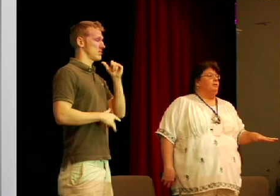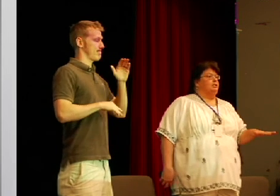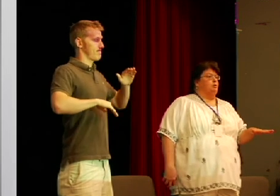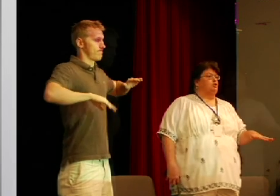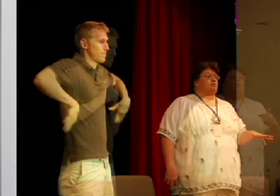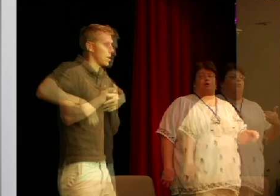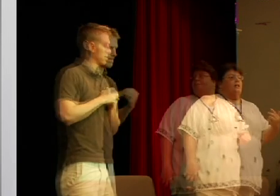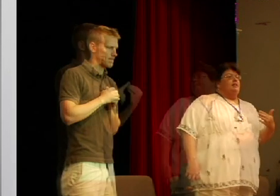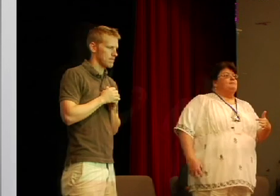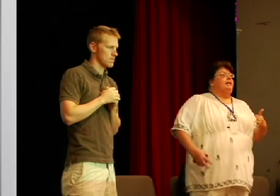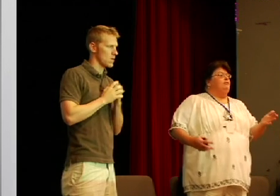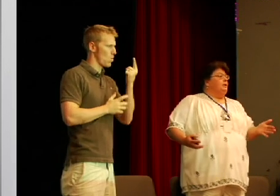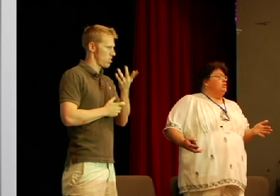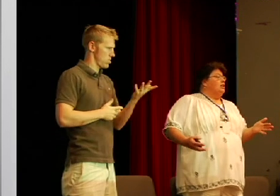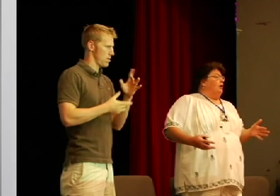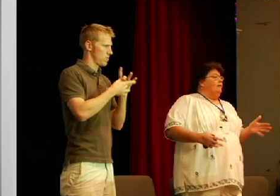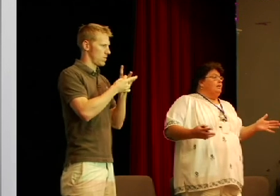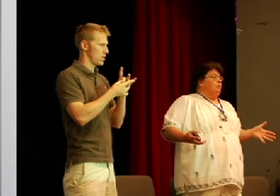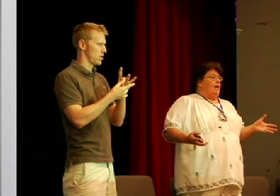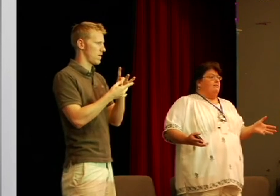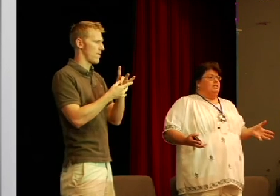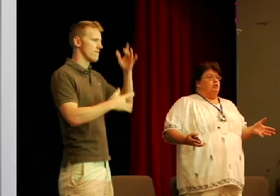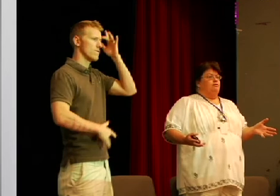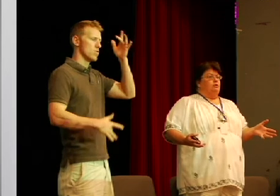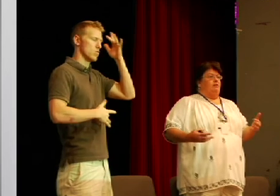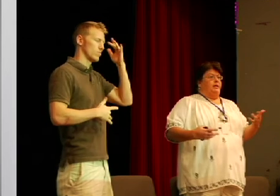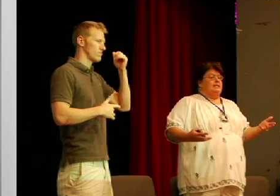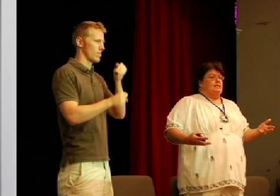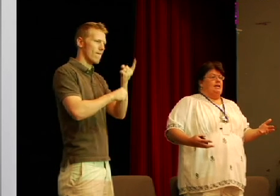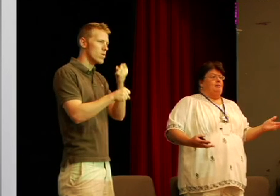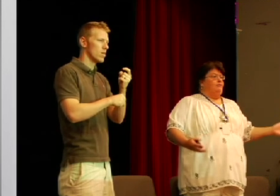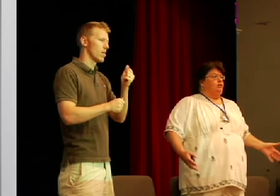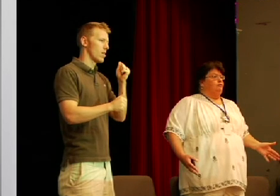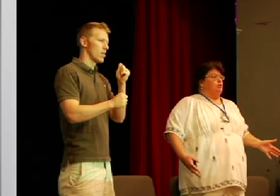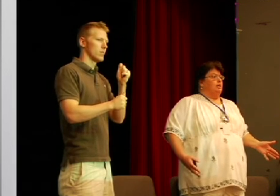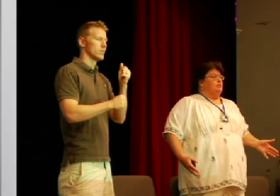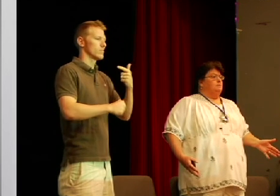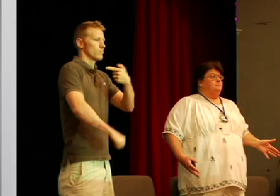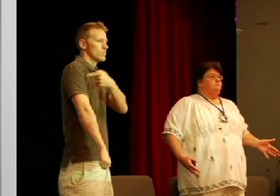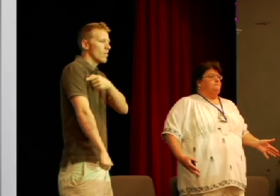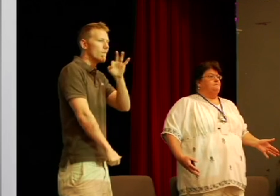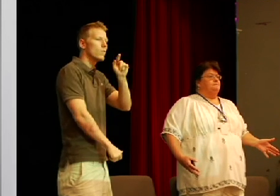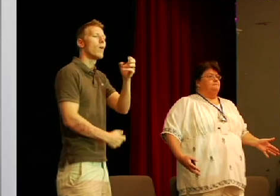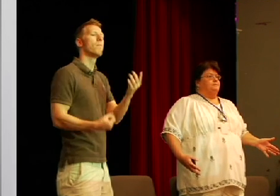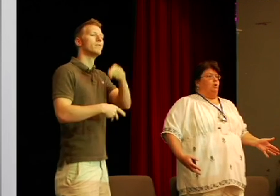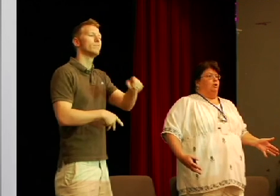been exposed to one of the things about influence in general every year we have seasonal flu everyone gets sick how many of get your flu shots okay